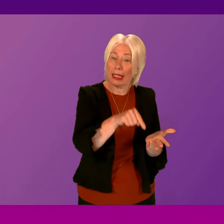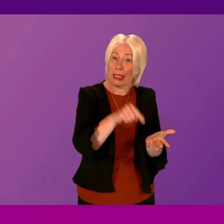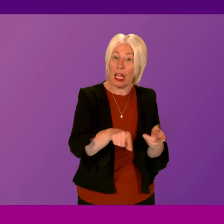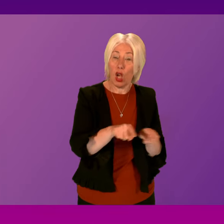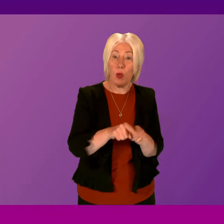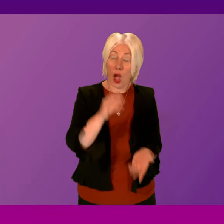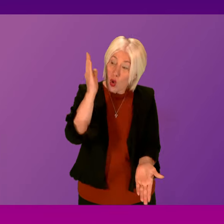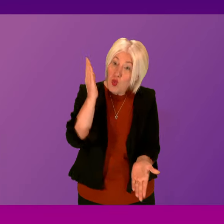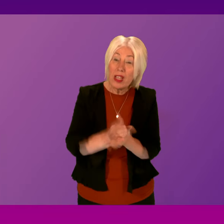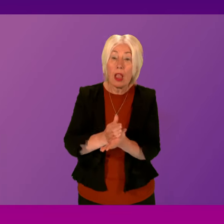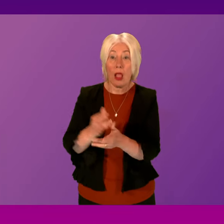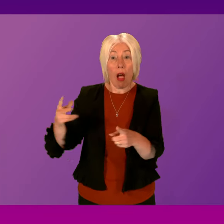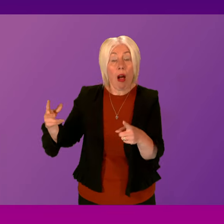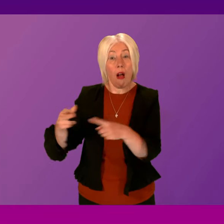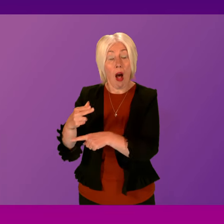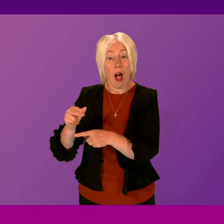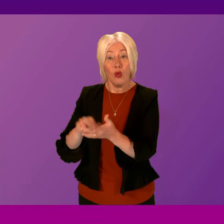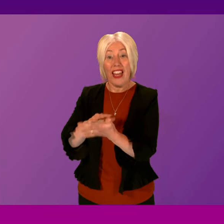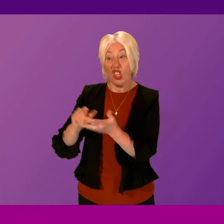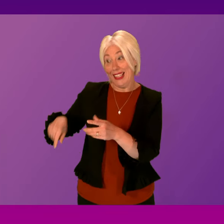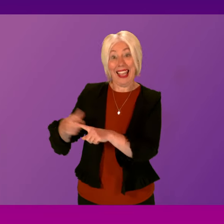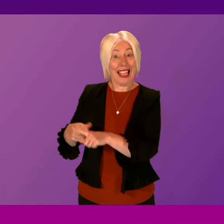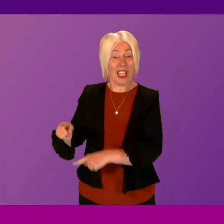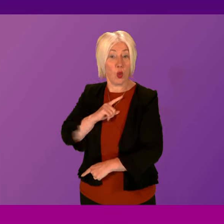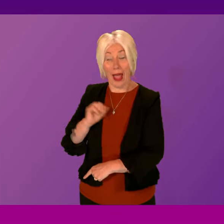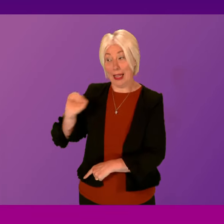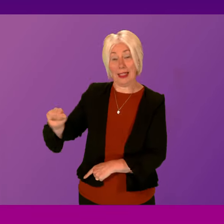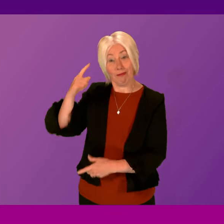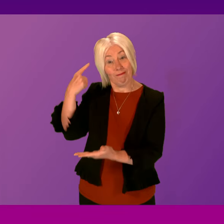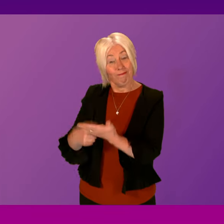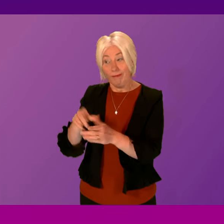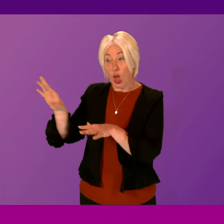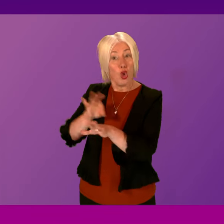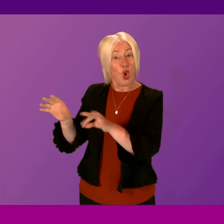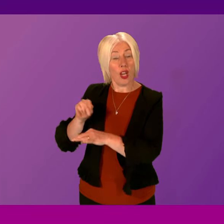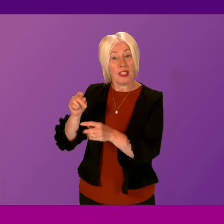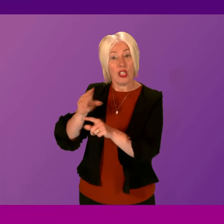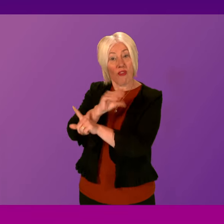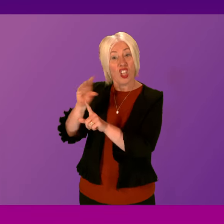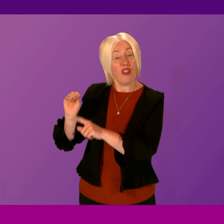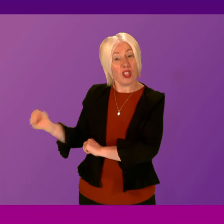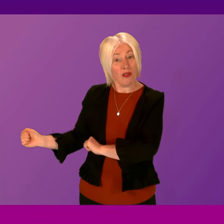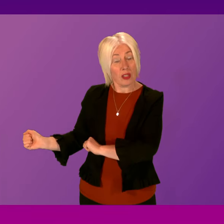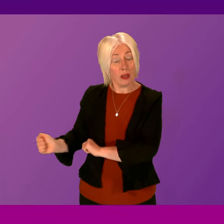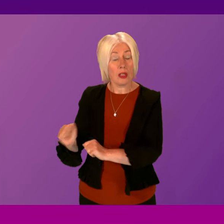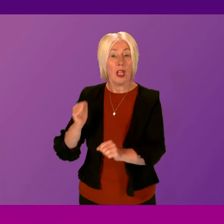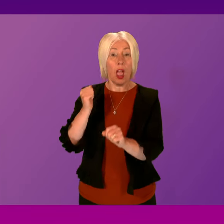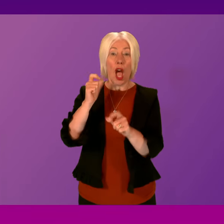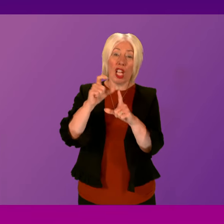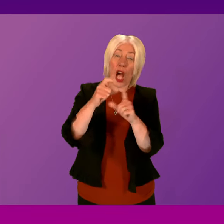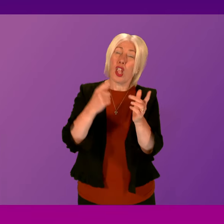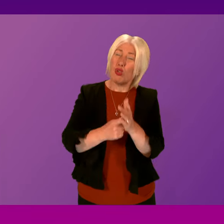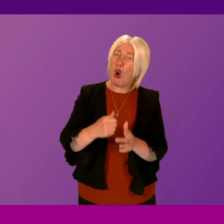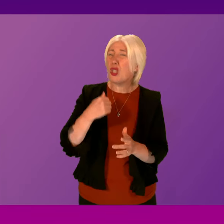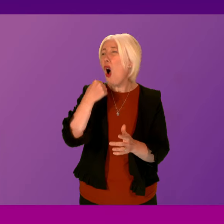a real terms cut to the NHS in England because of the choices the Conservatives have made. And Douglas Ross, every time